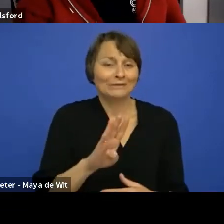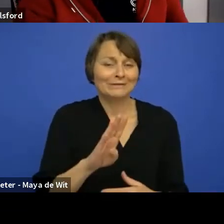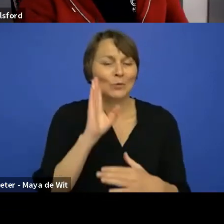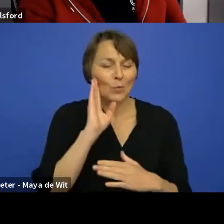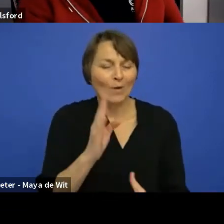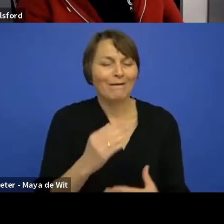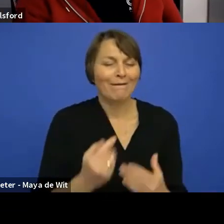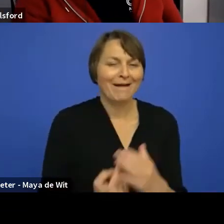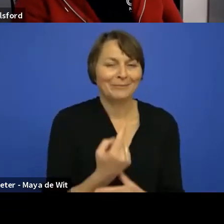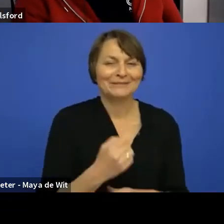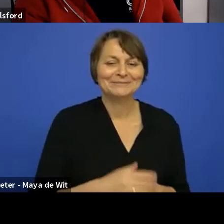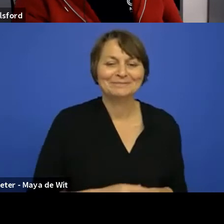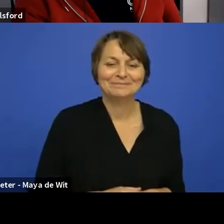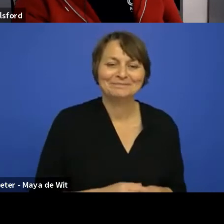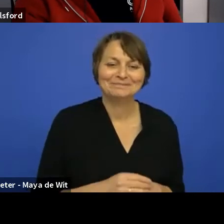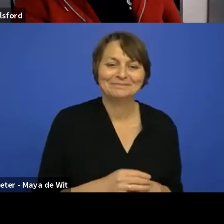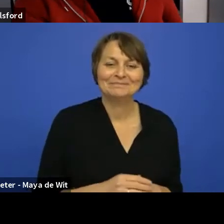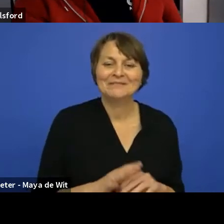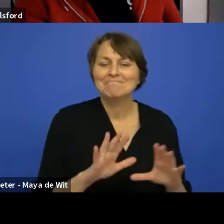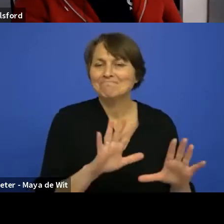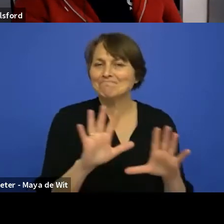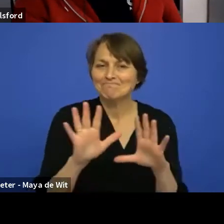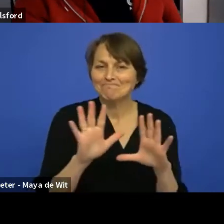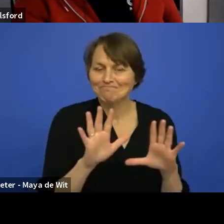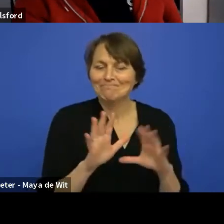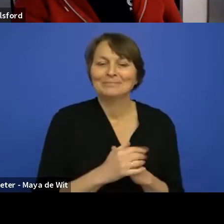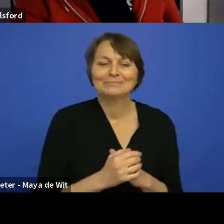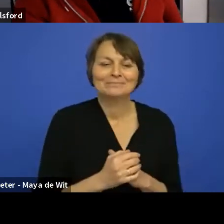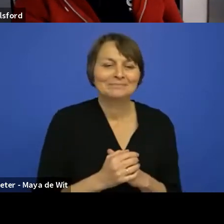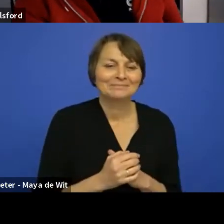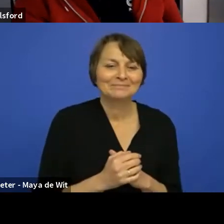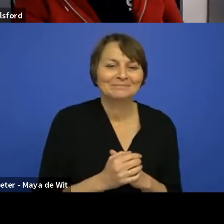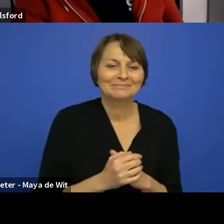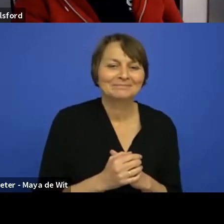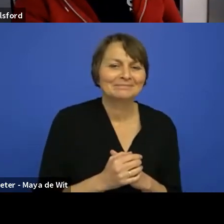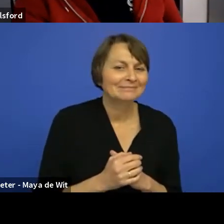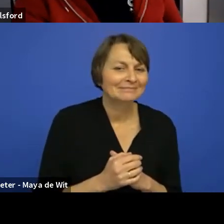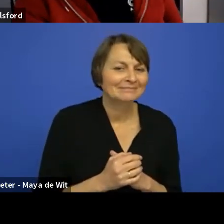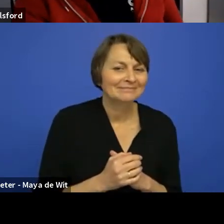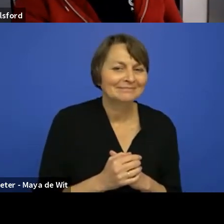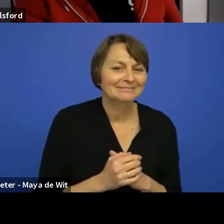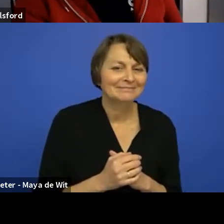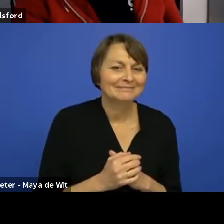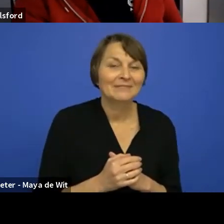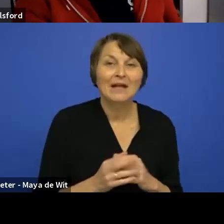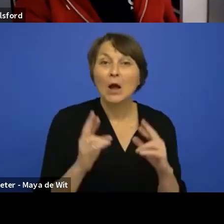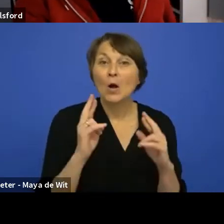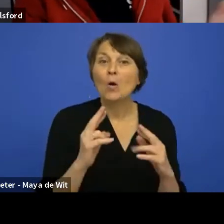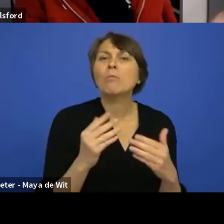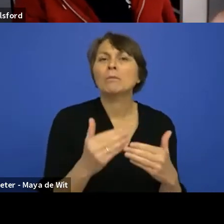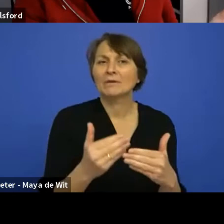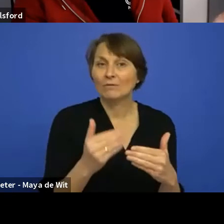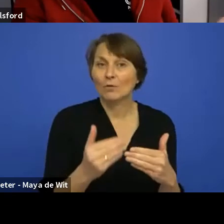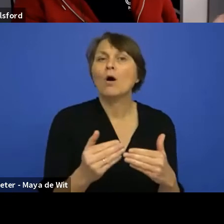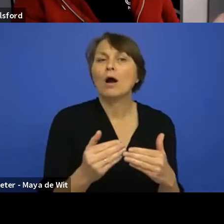But I mean, things have, things have slipped before, but yeah, I hope we can shift before then. Between 11 and 14.